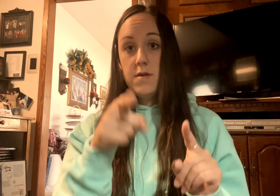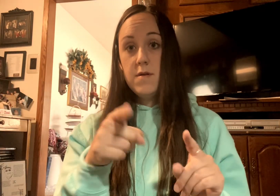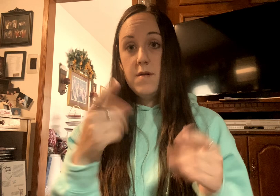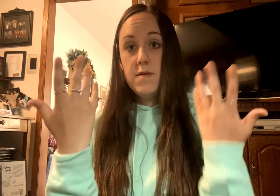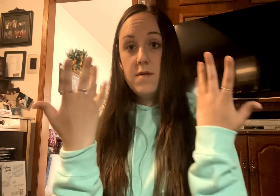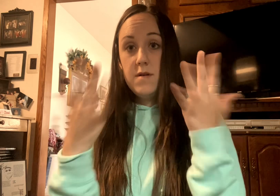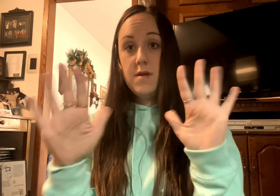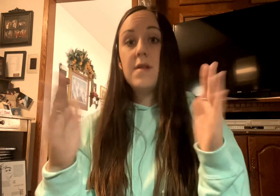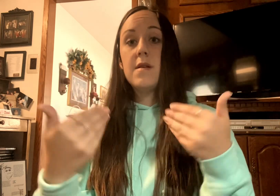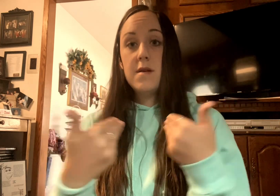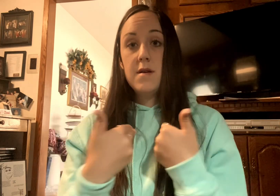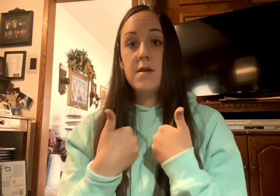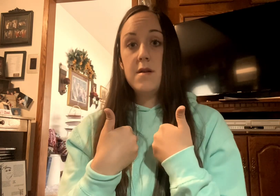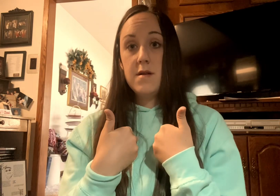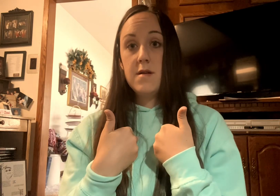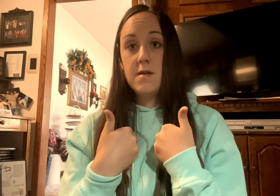already had it